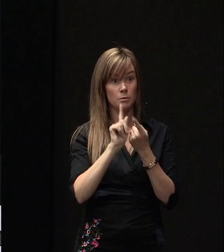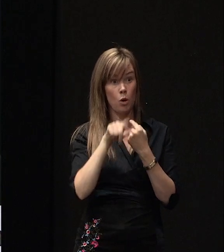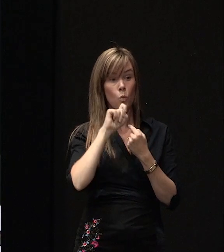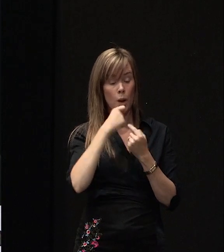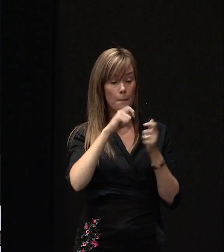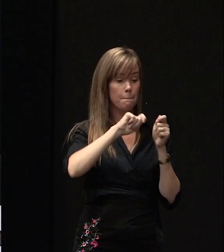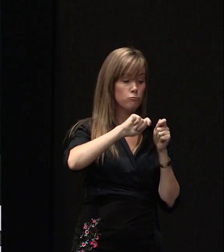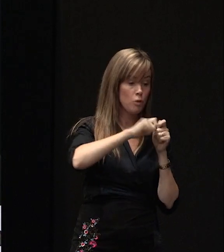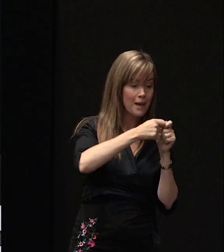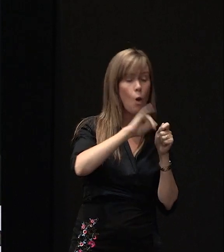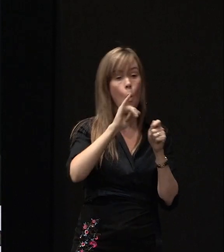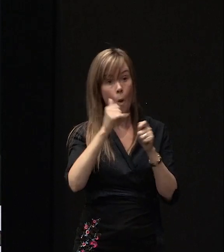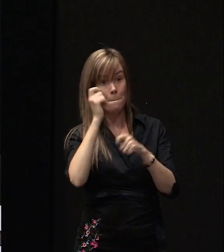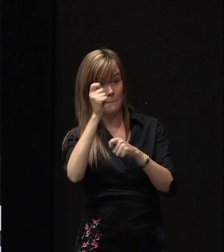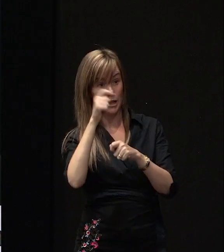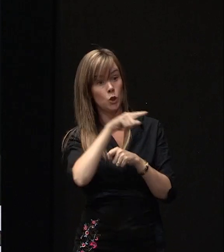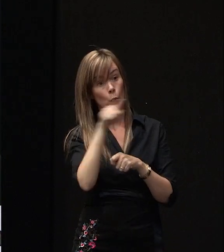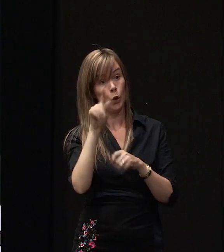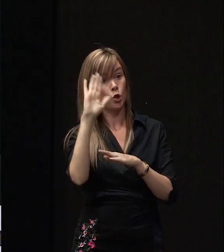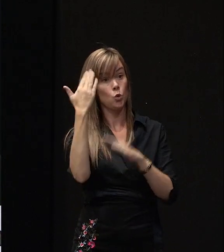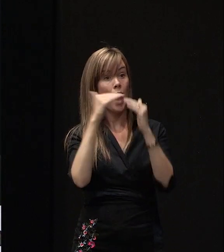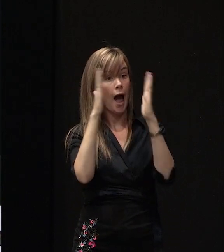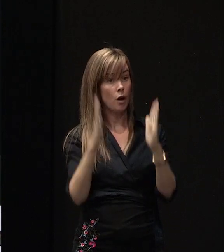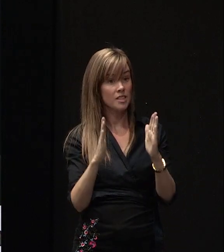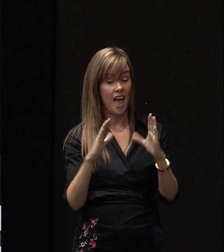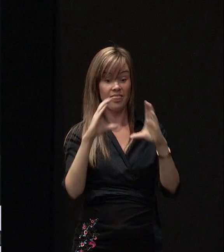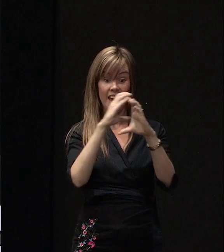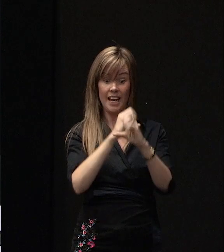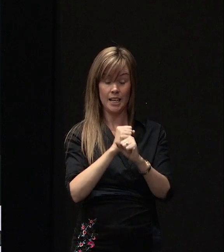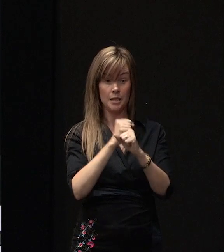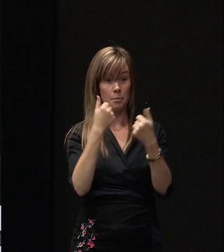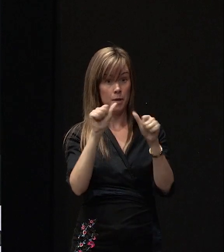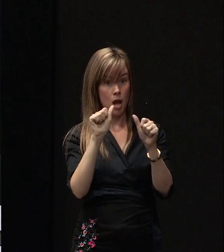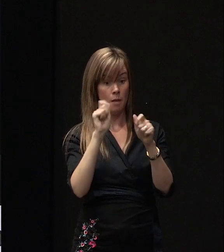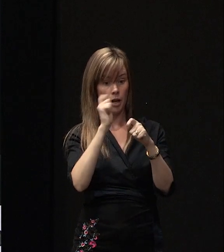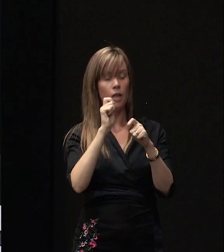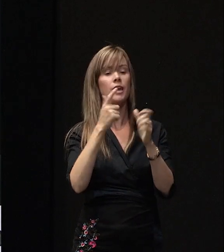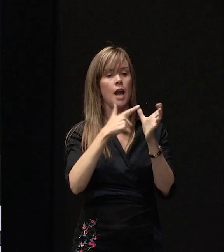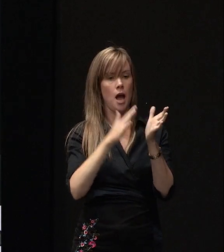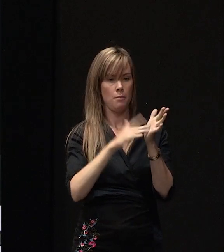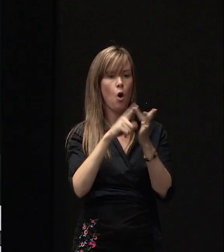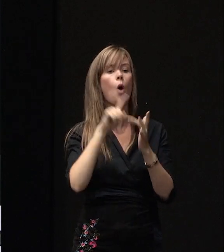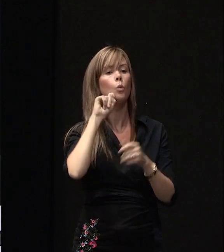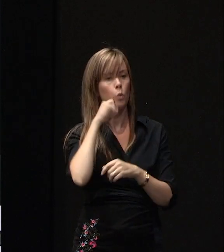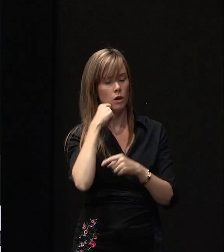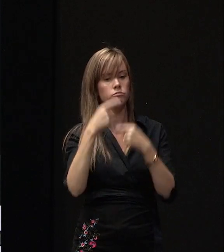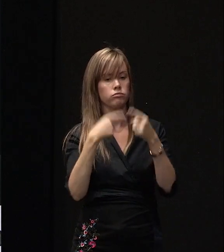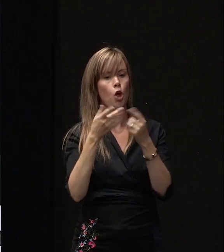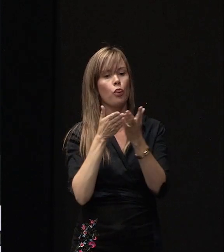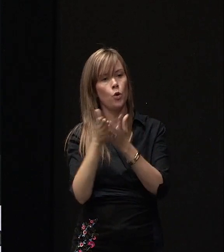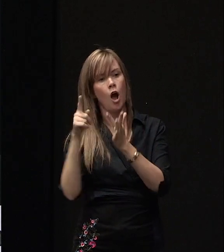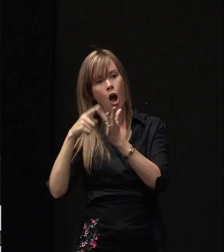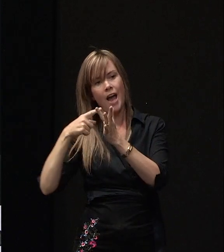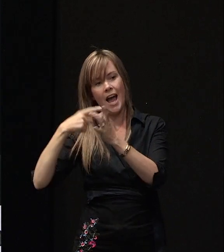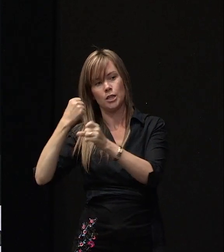repairing or building your new house, at the end of that process AMI will continue under the IAG